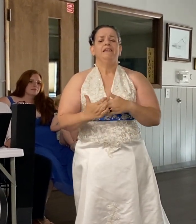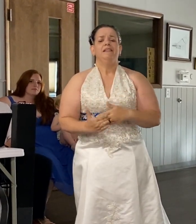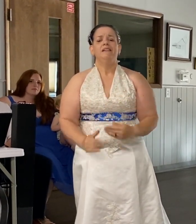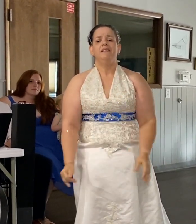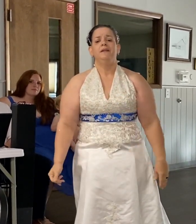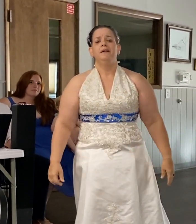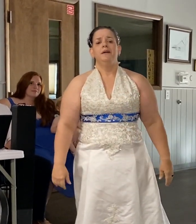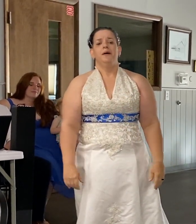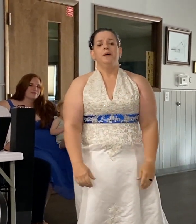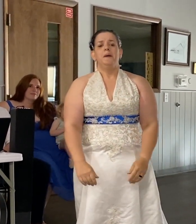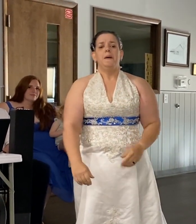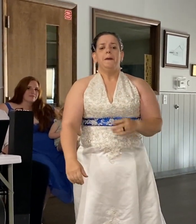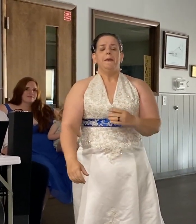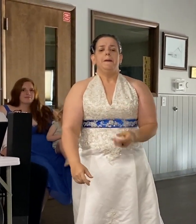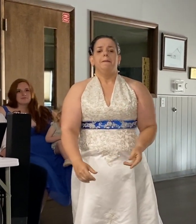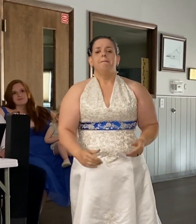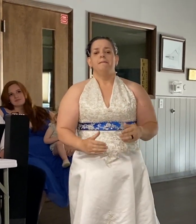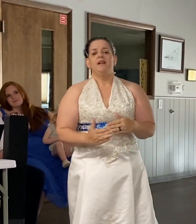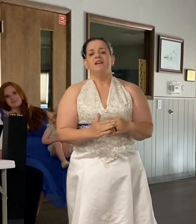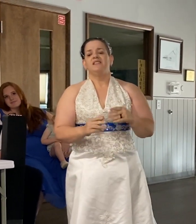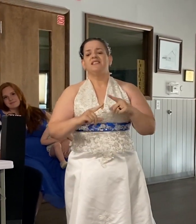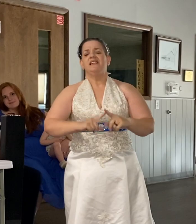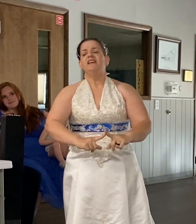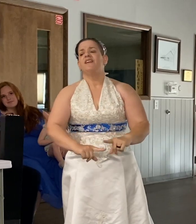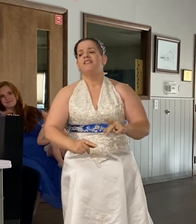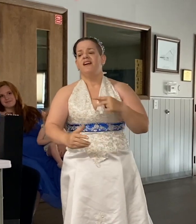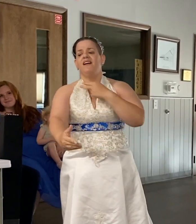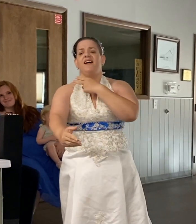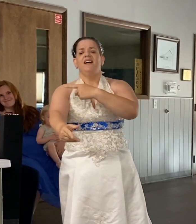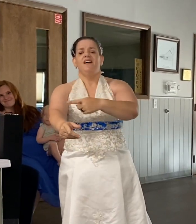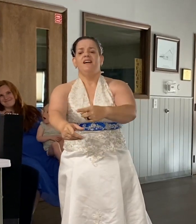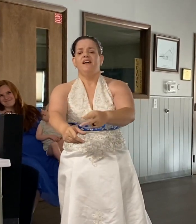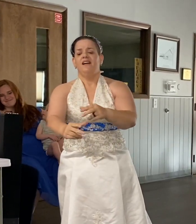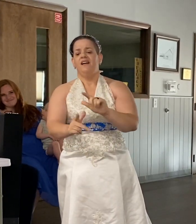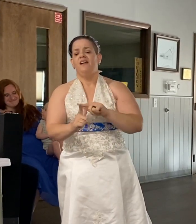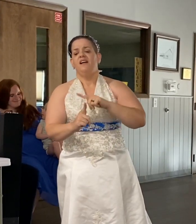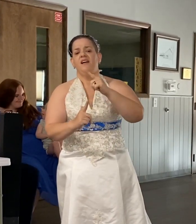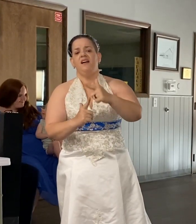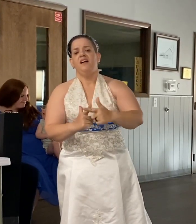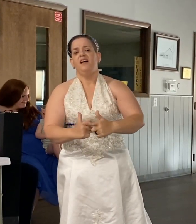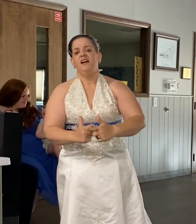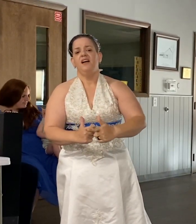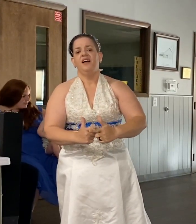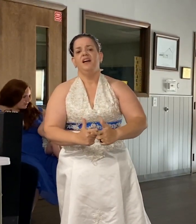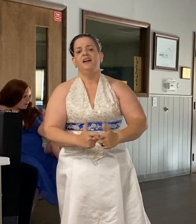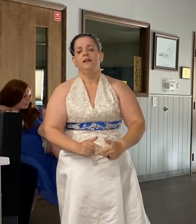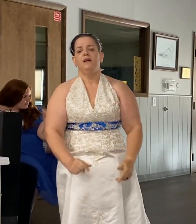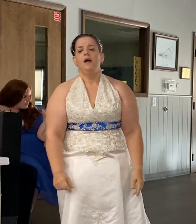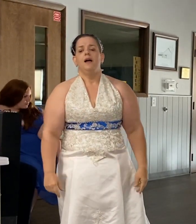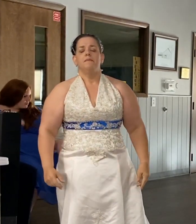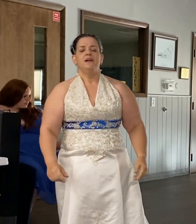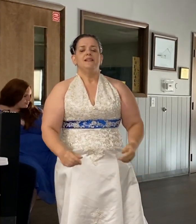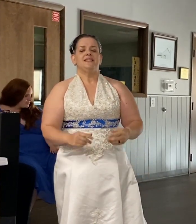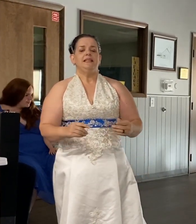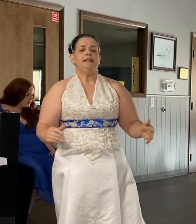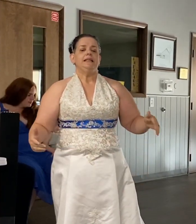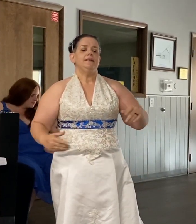But until then God must meet